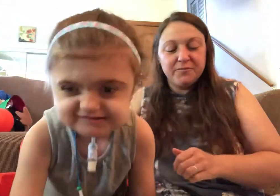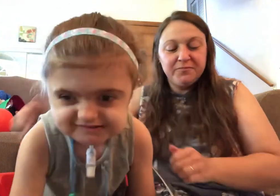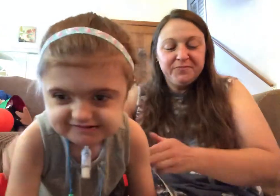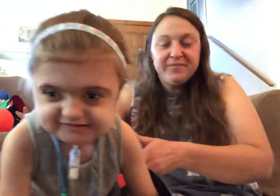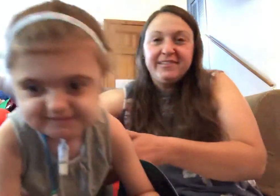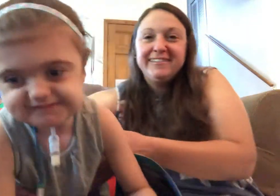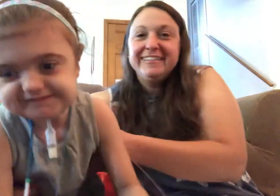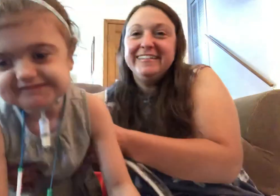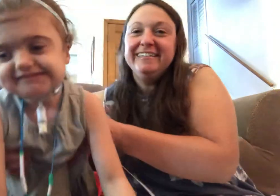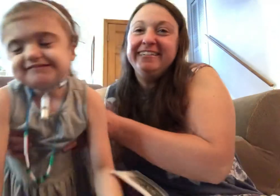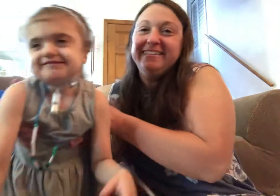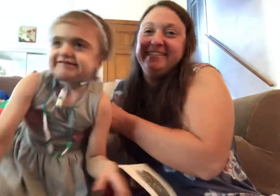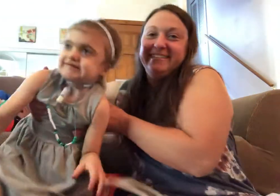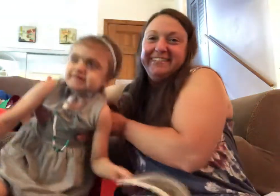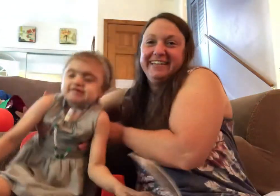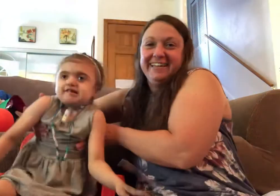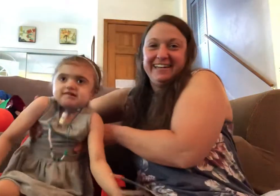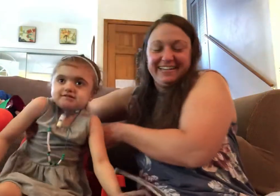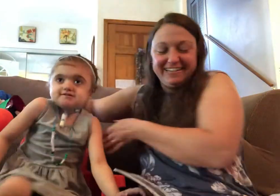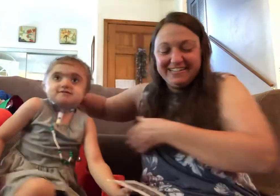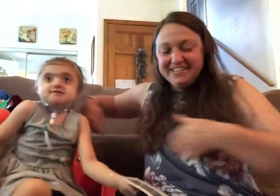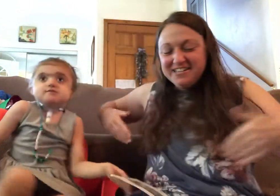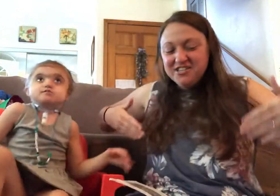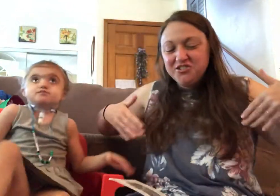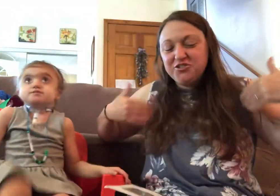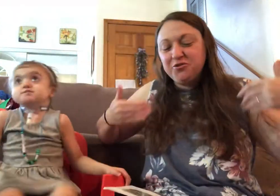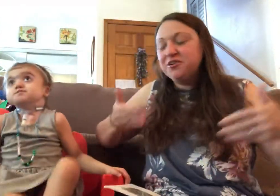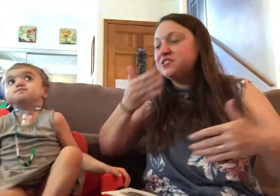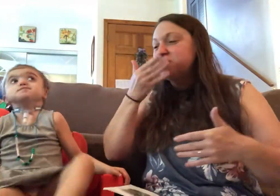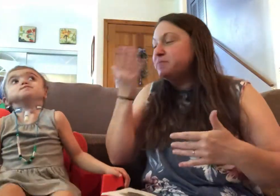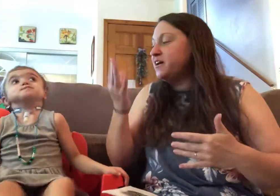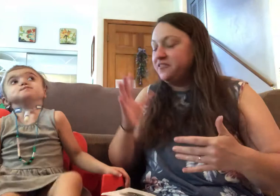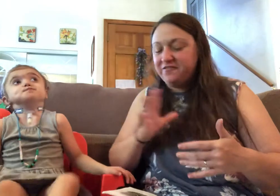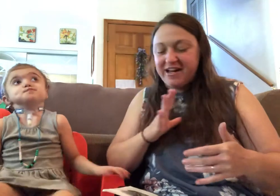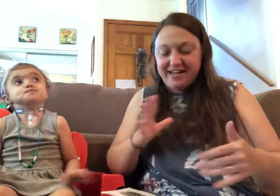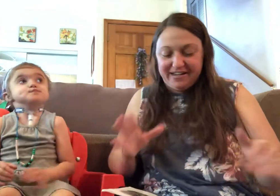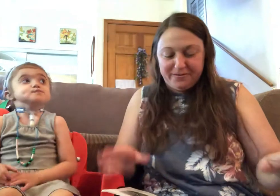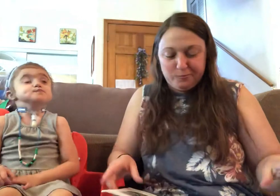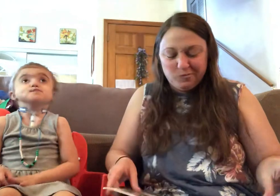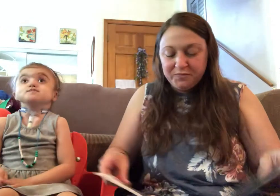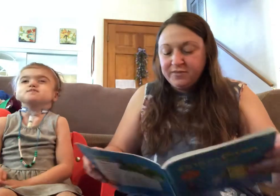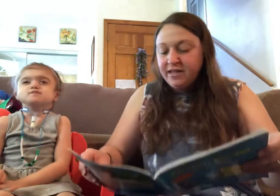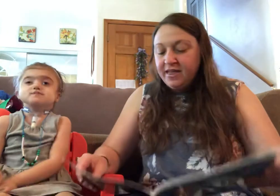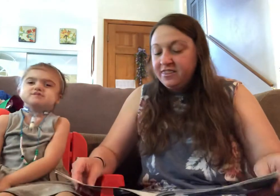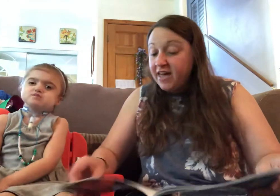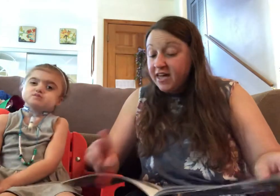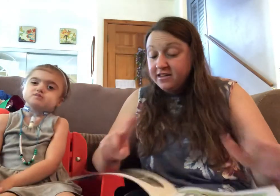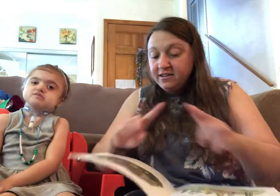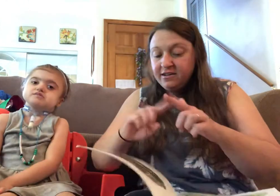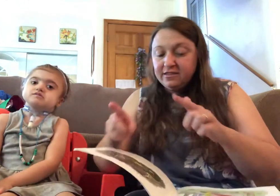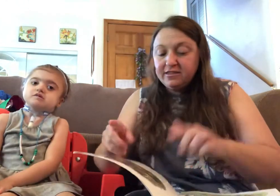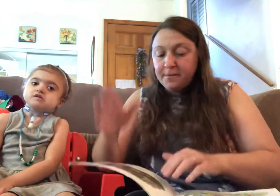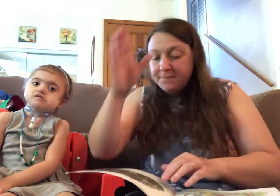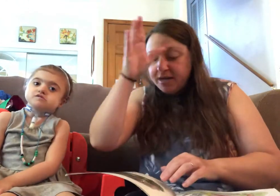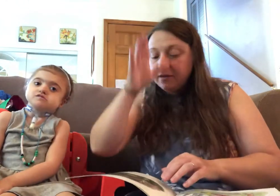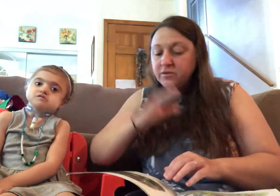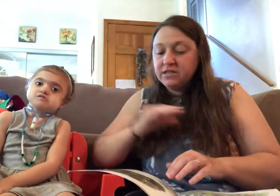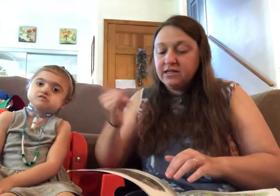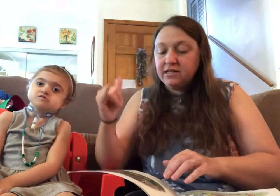George smelled fine. Then, the man with the yellow